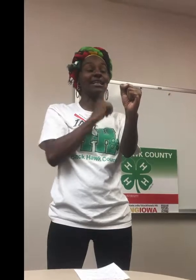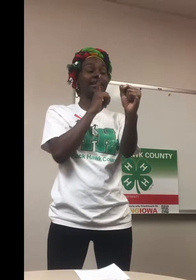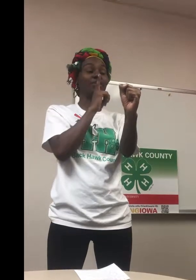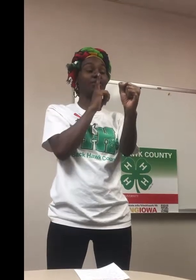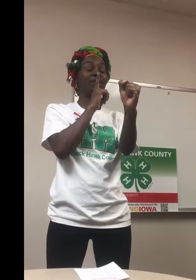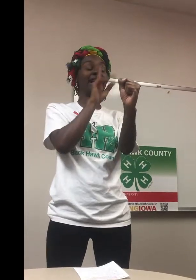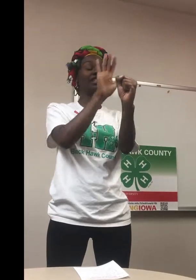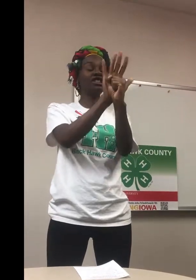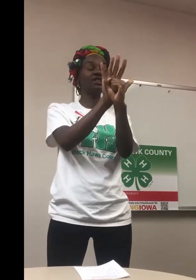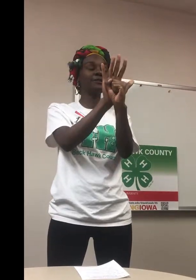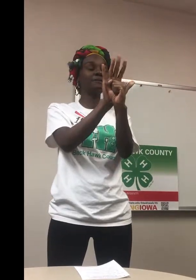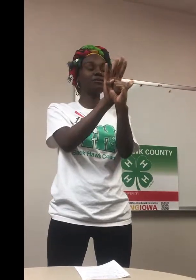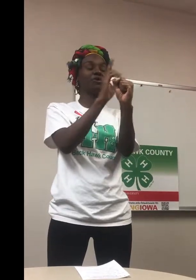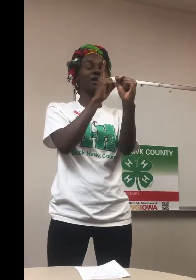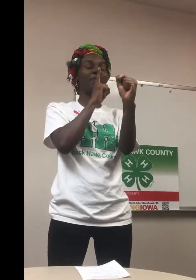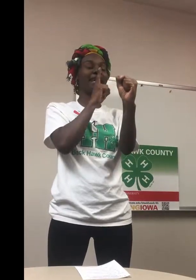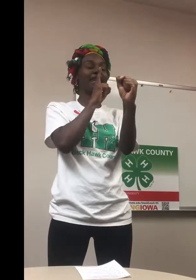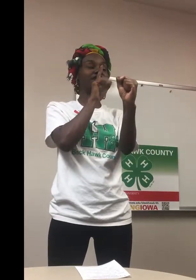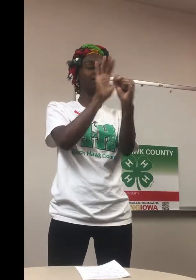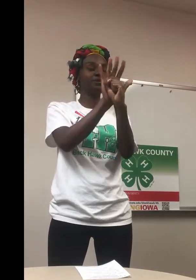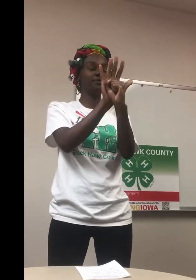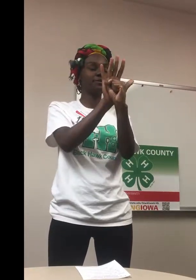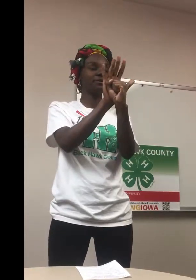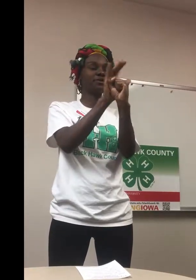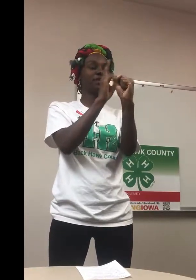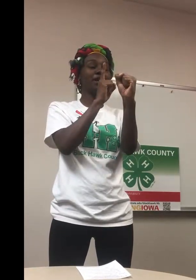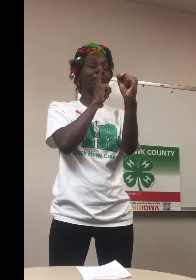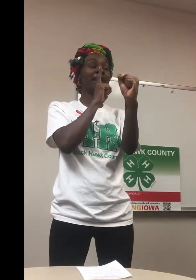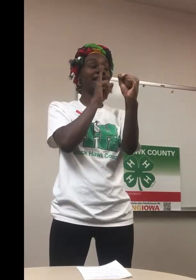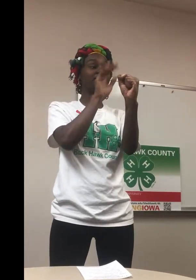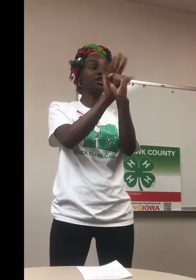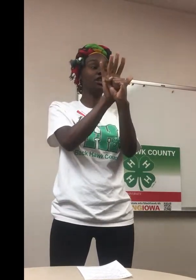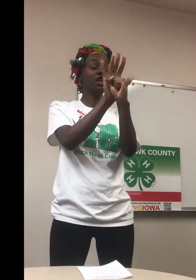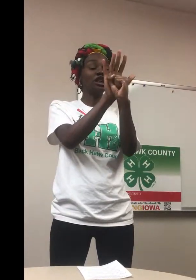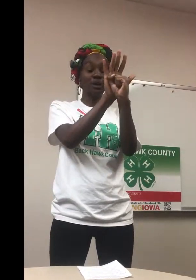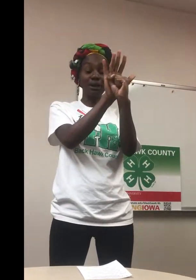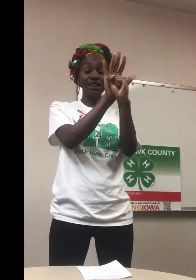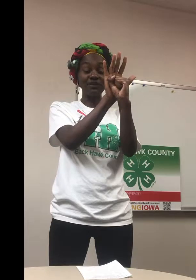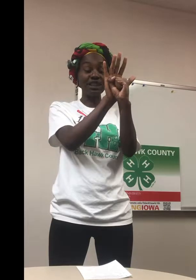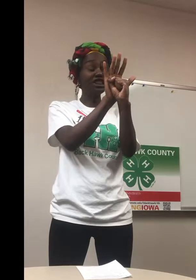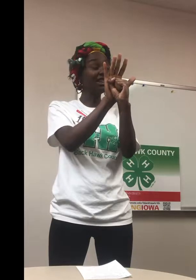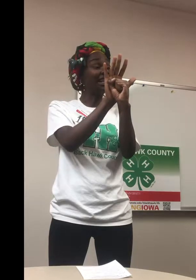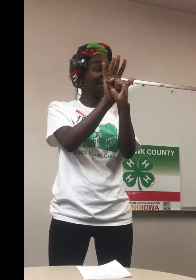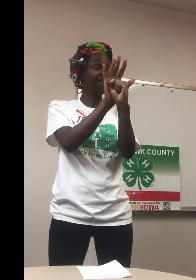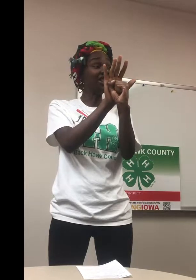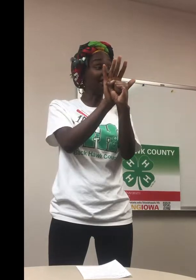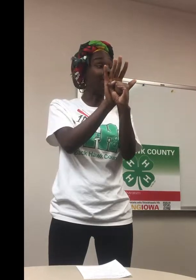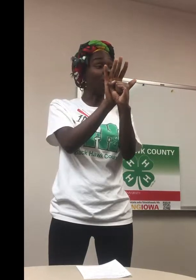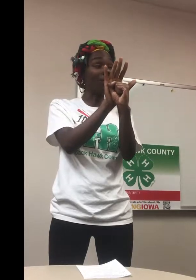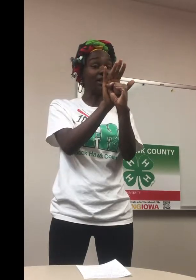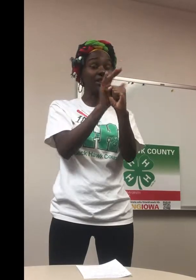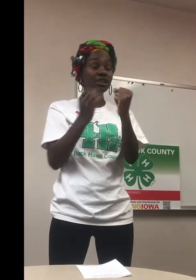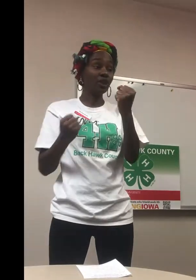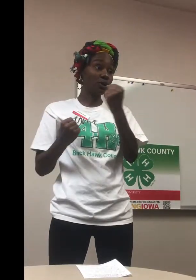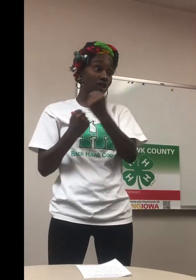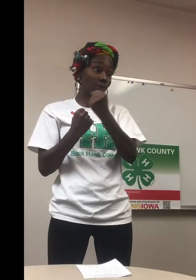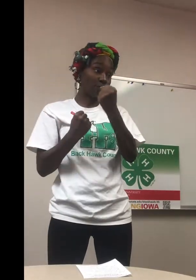hand. So pledge, pledge, pledge. So Pledge of Allegiance, Allegiance is support, support.